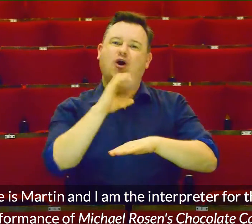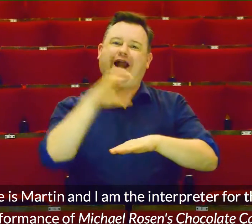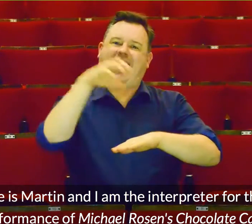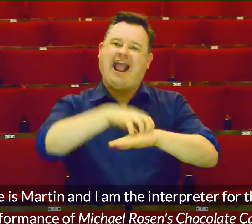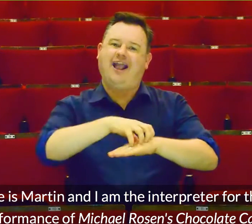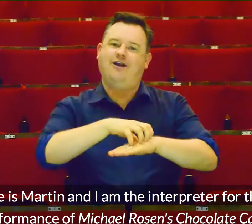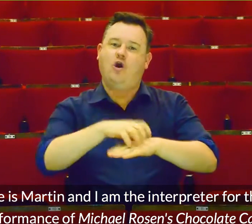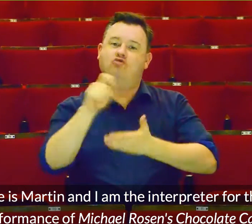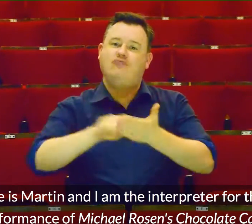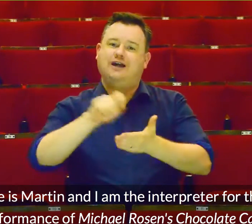Cake.